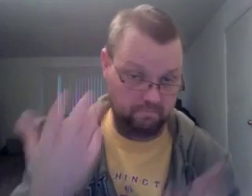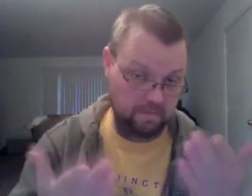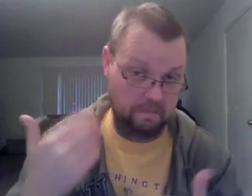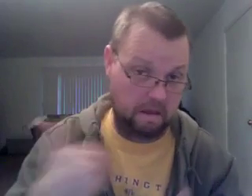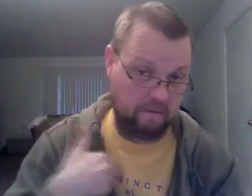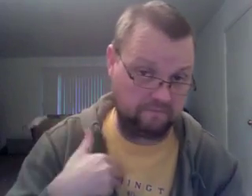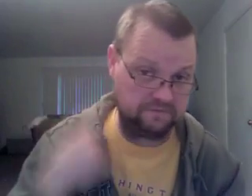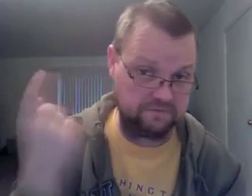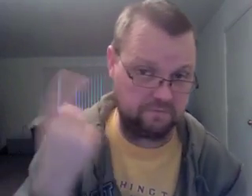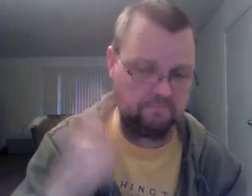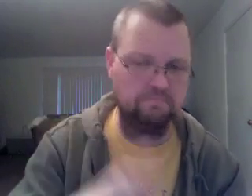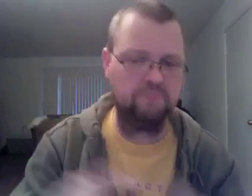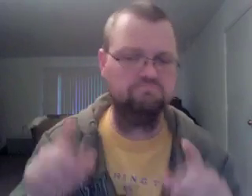of the nose looks like he just started pretty good.